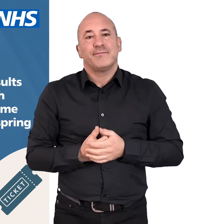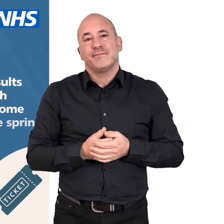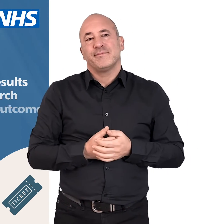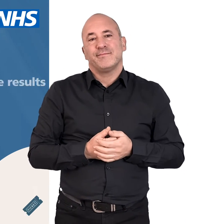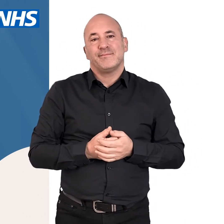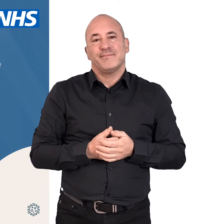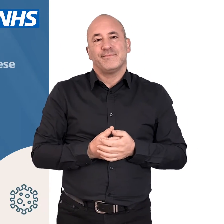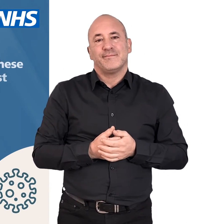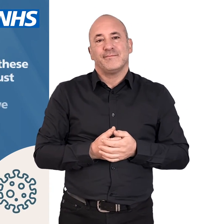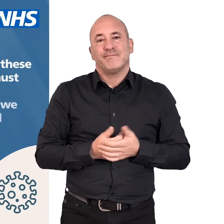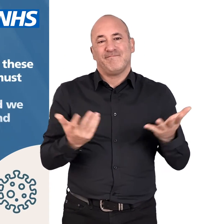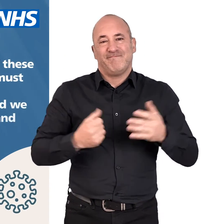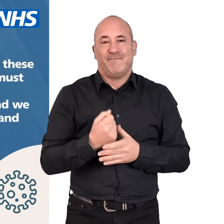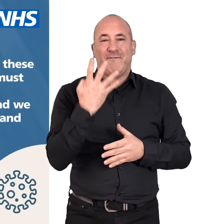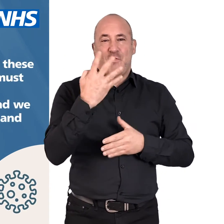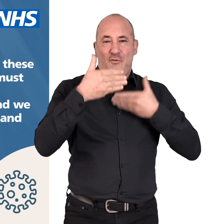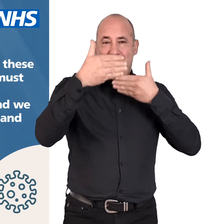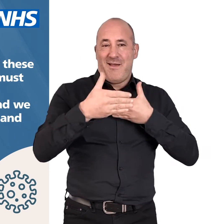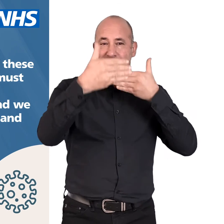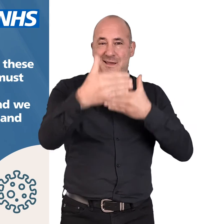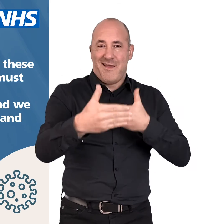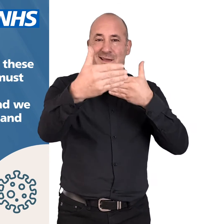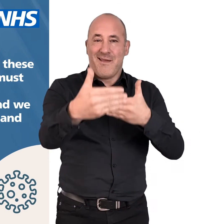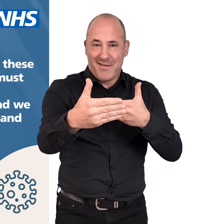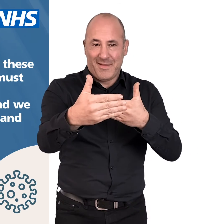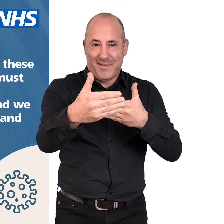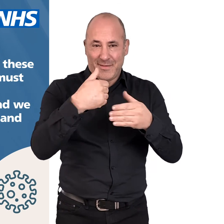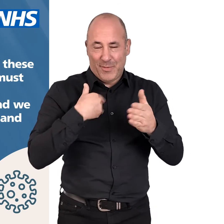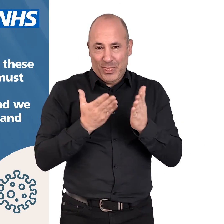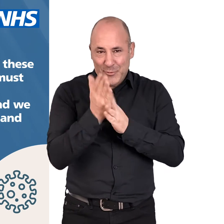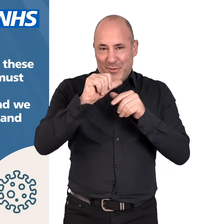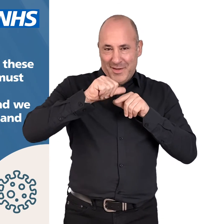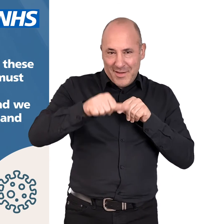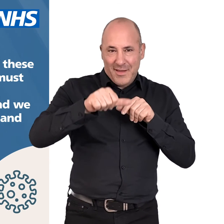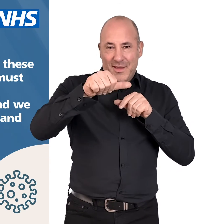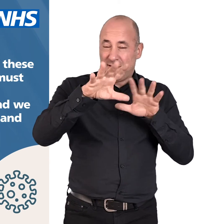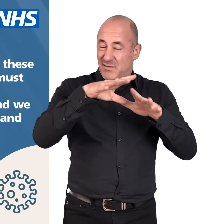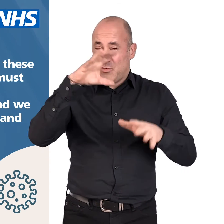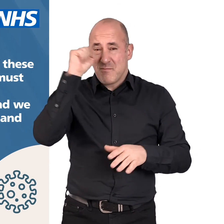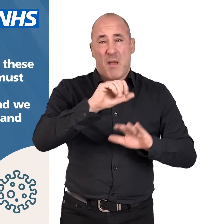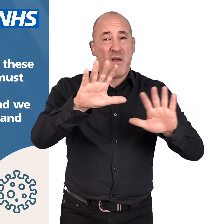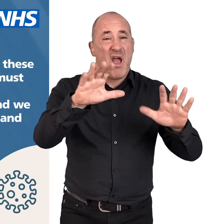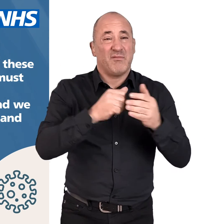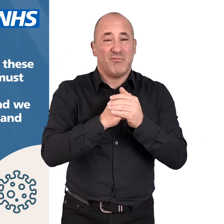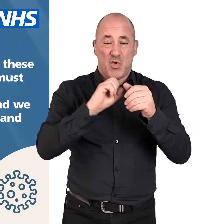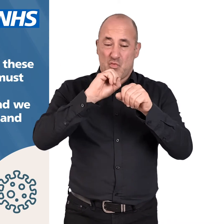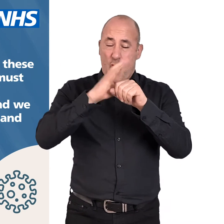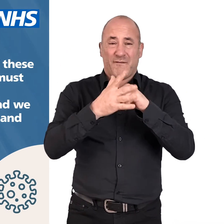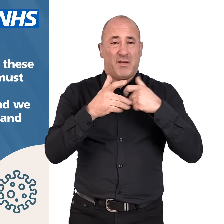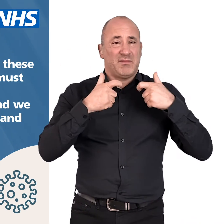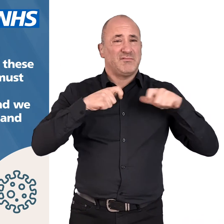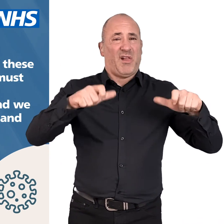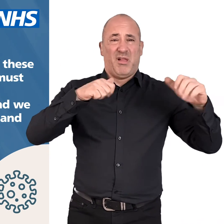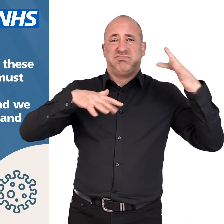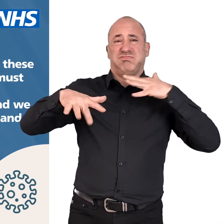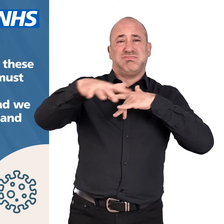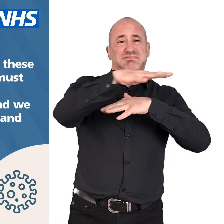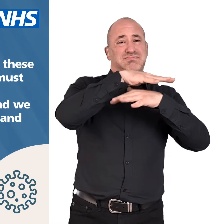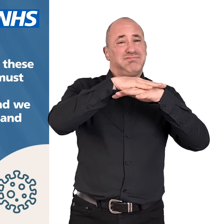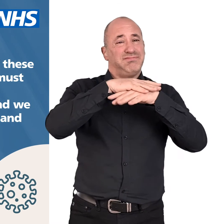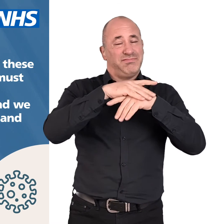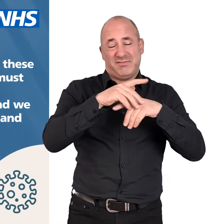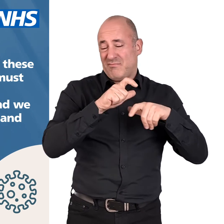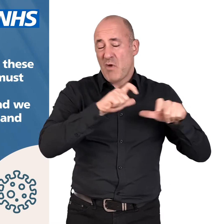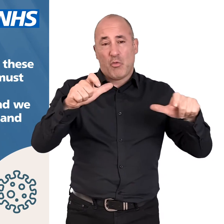summer. As we move through each of these phases in the roadmap, we must all remember that COVID-19